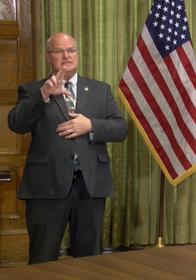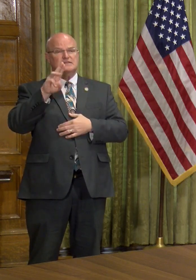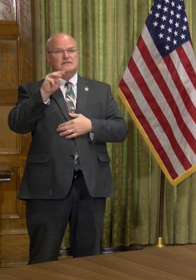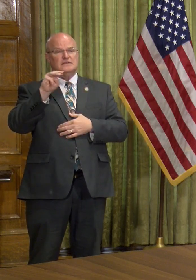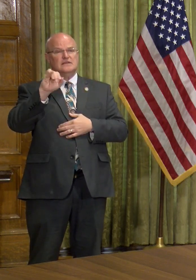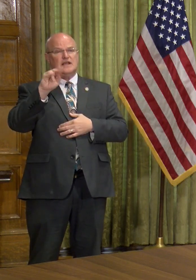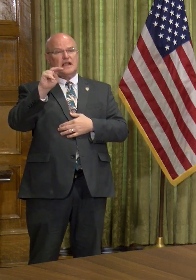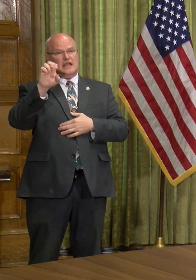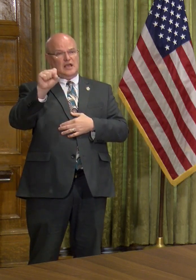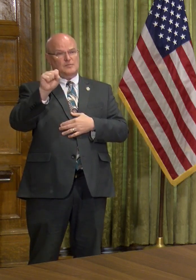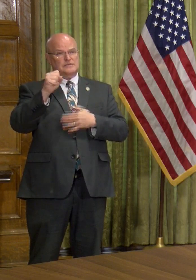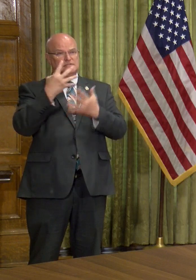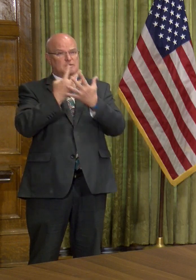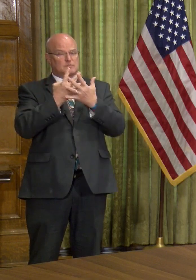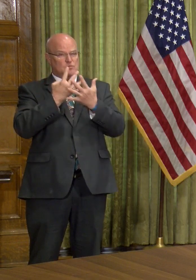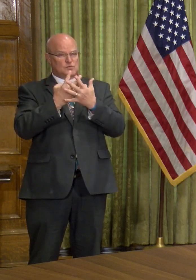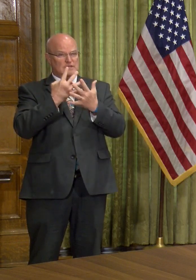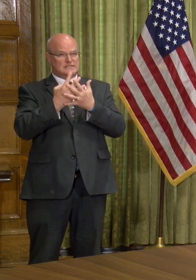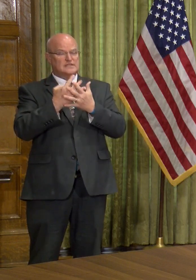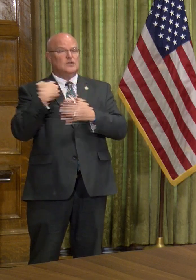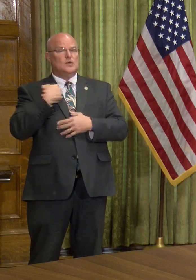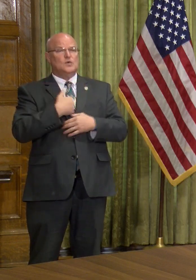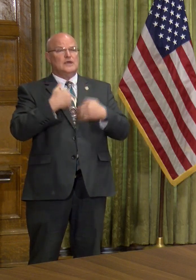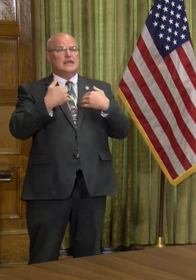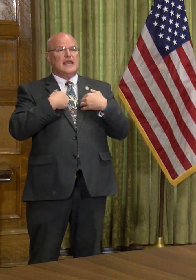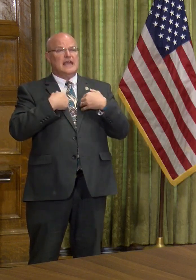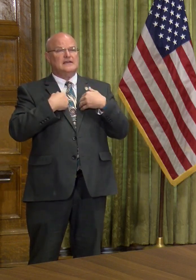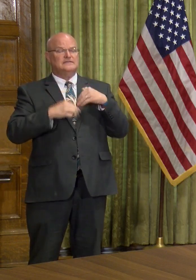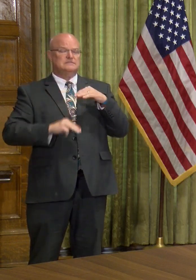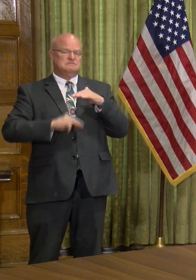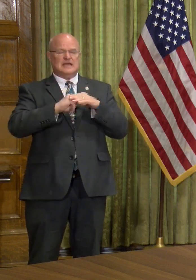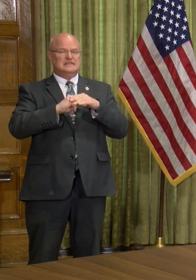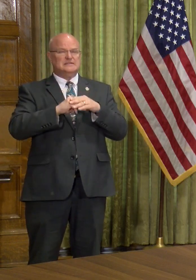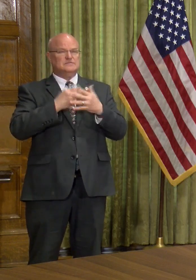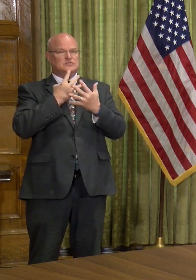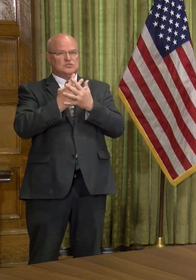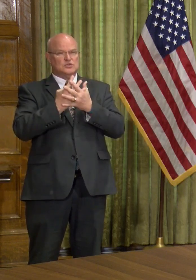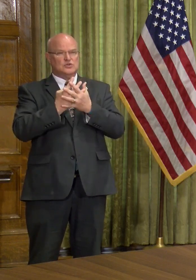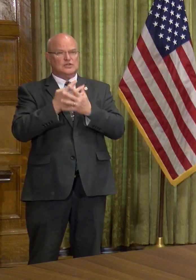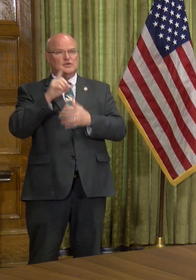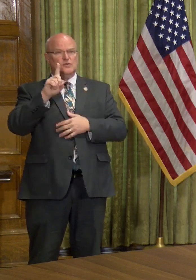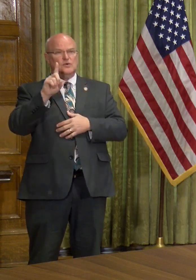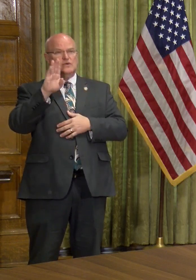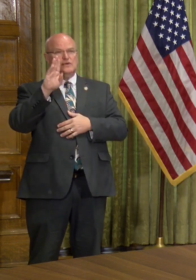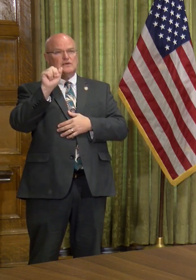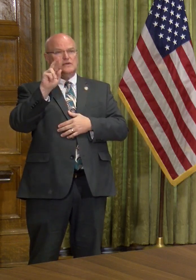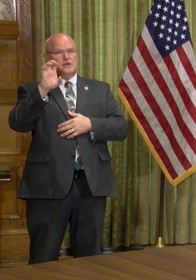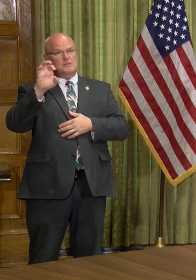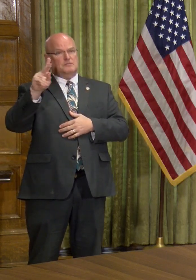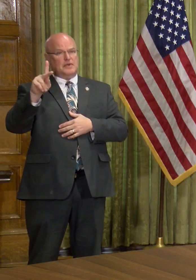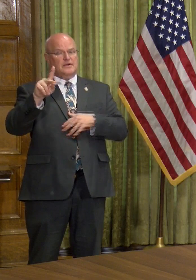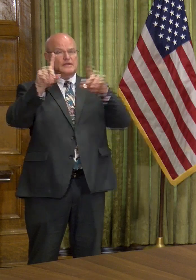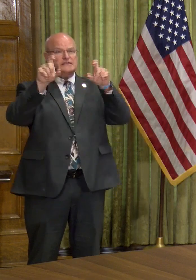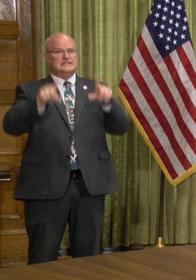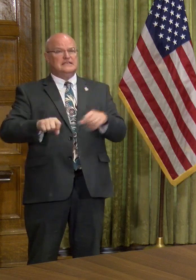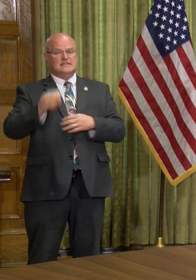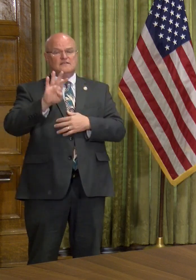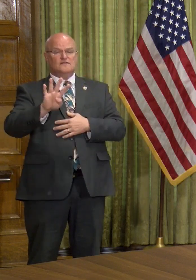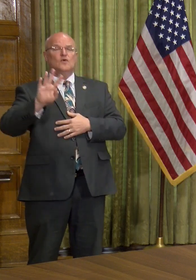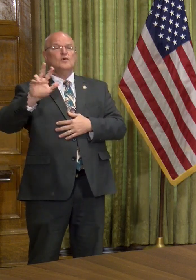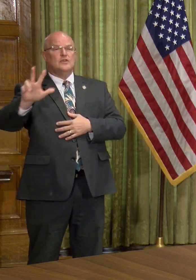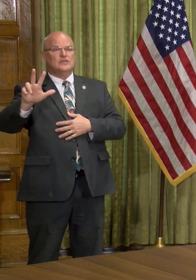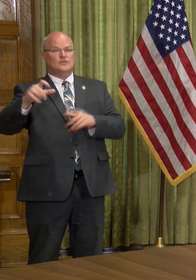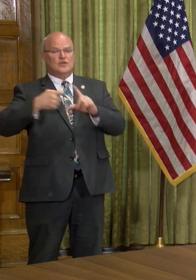Maximum Prison Unit, in which we have a maximum security unit, one barrack, that has tested 43